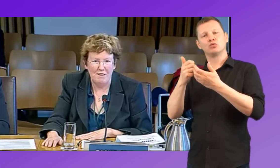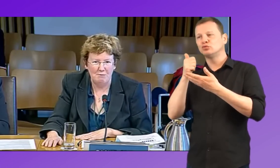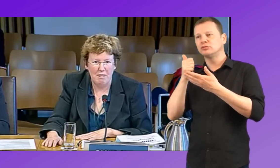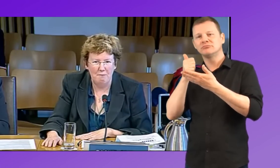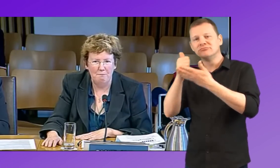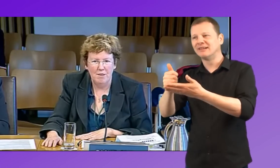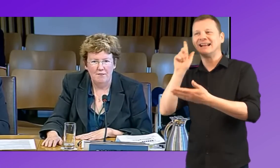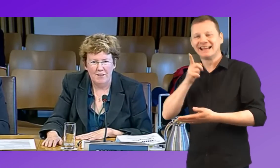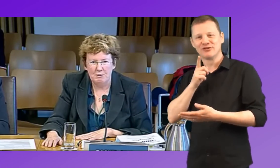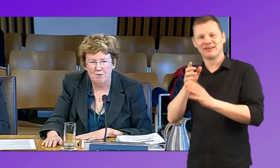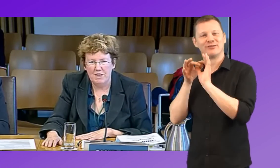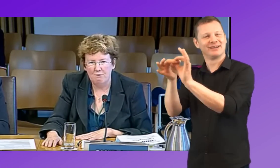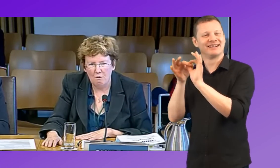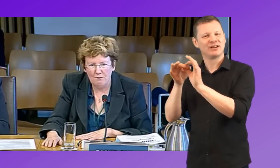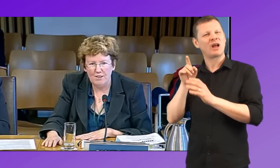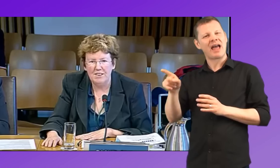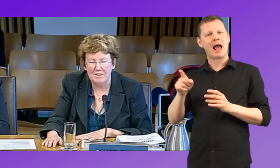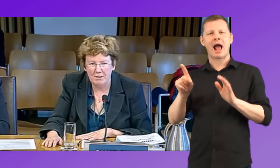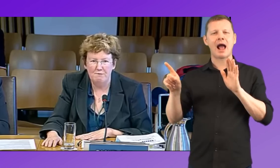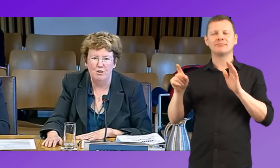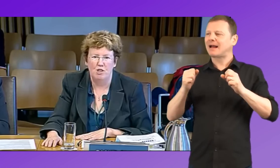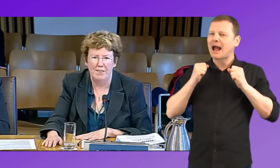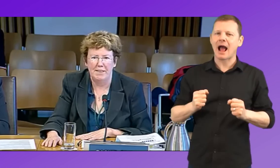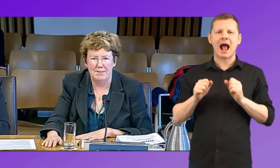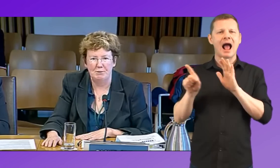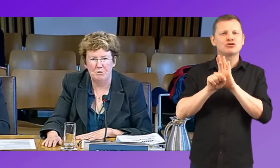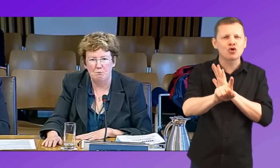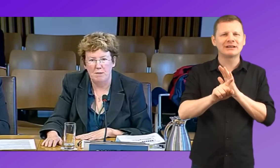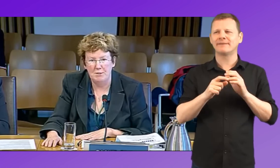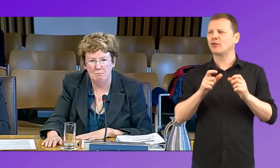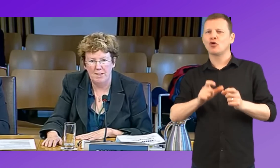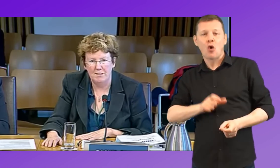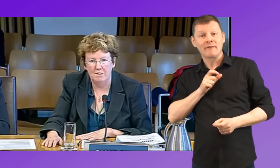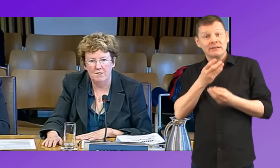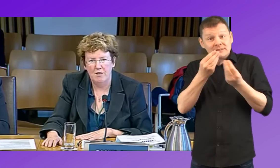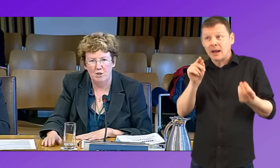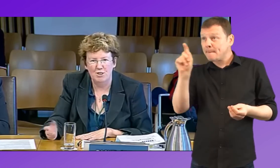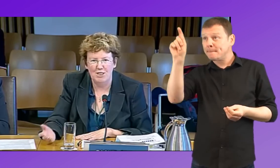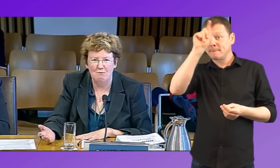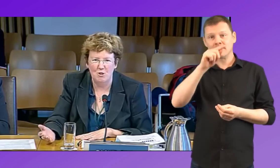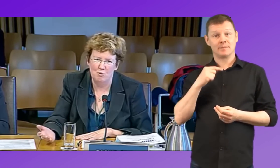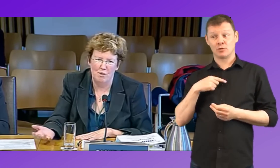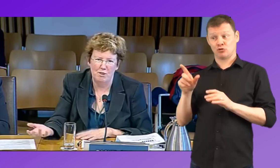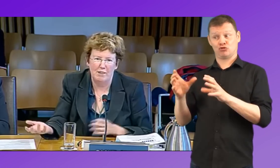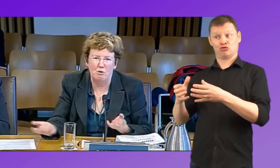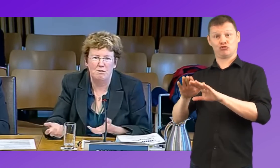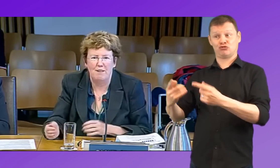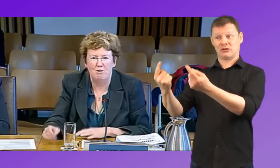better with them. That sort of self-confidence, assertiveness training is done in some places and you can see the results when you get groups of deaf